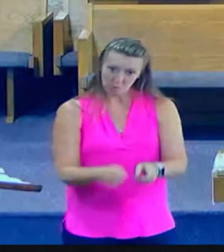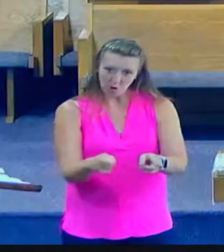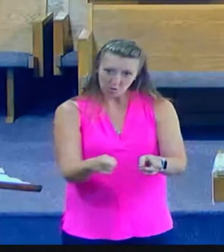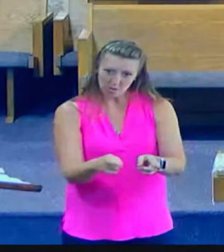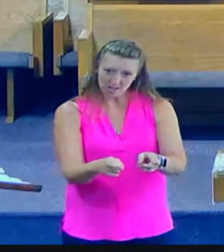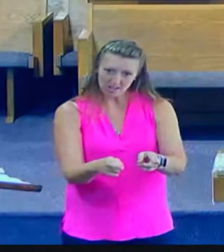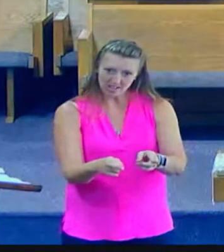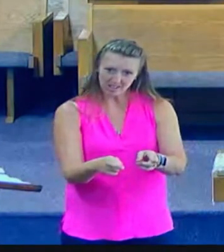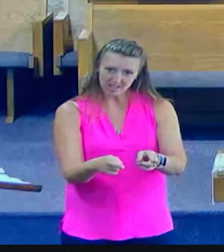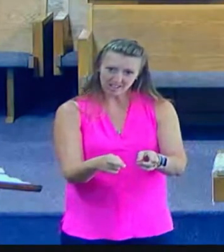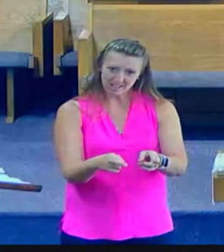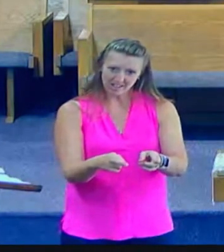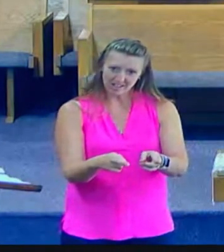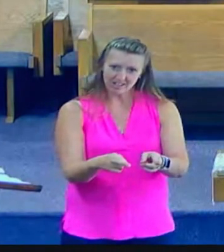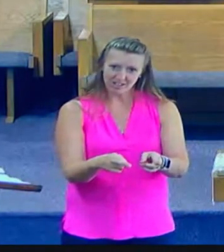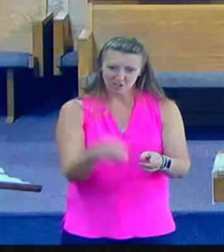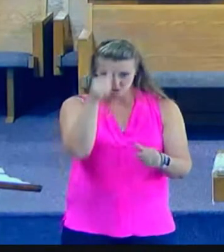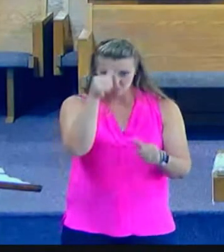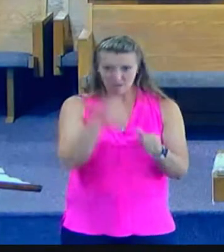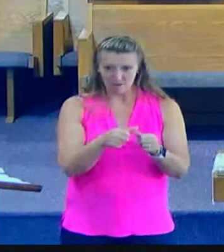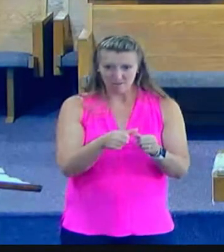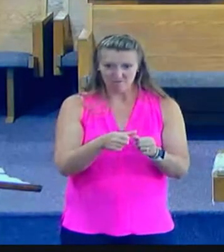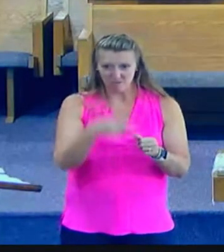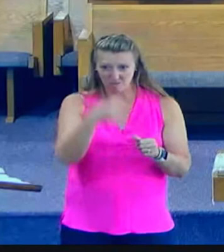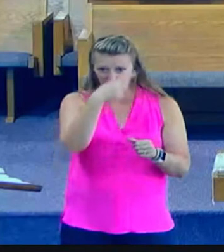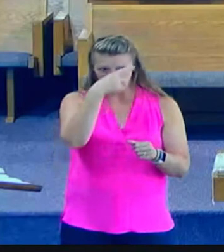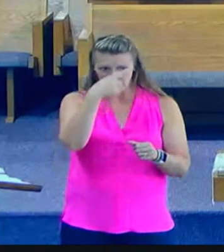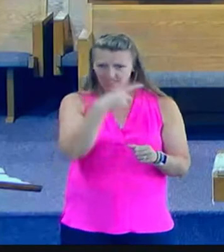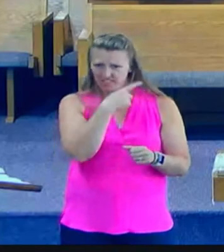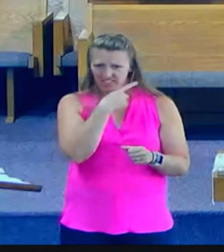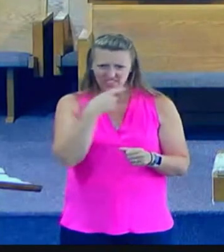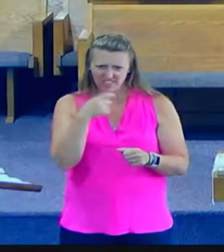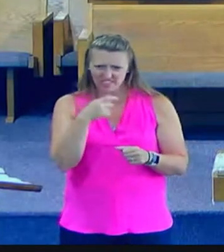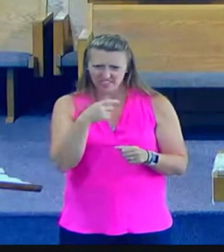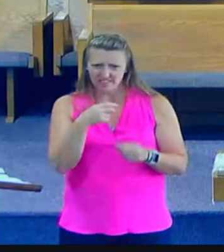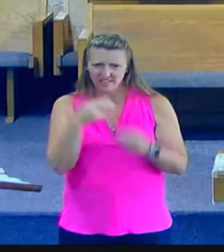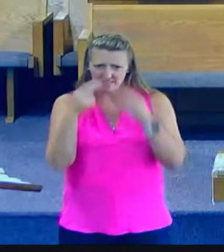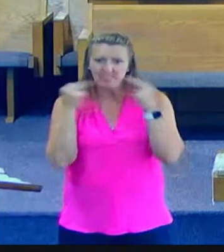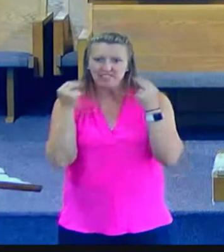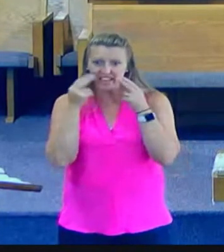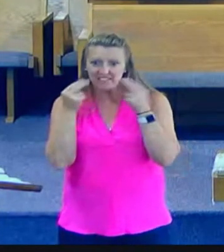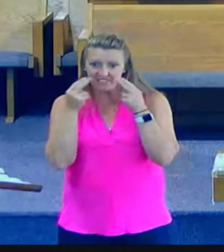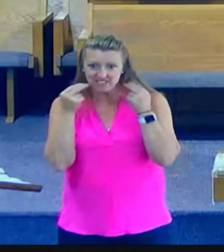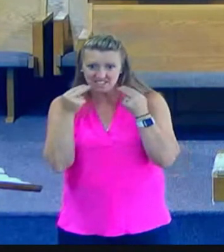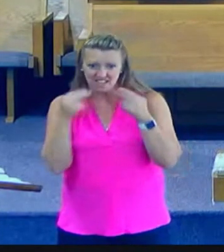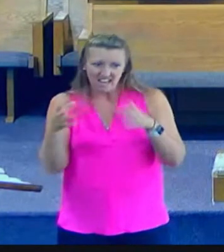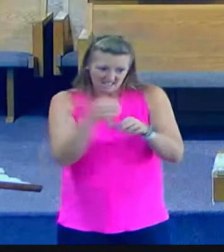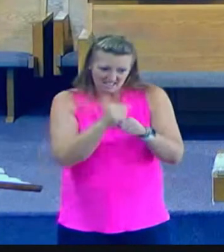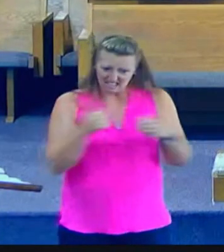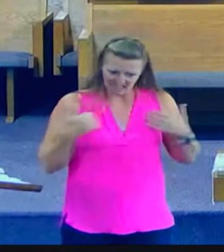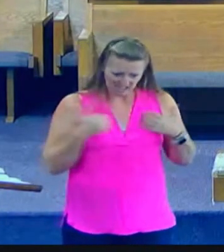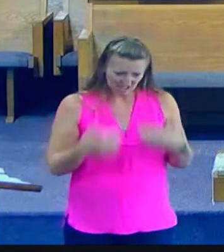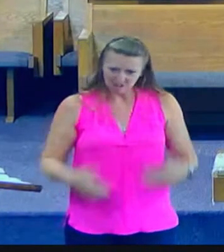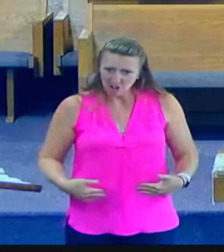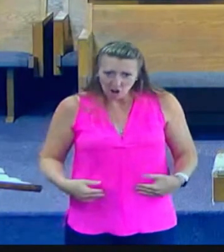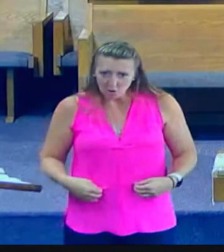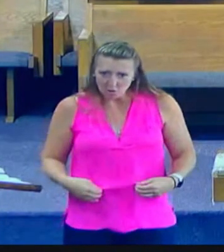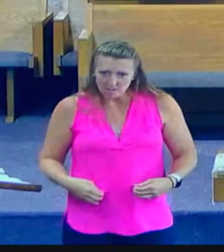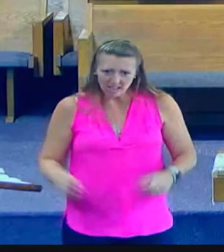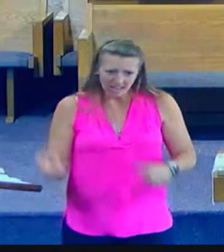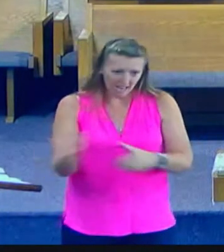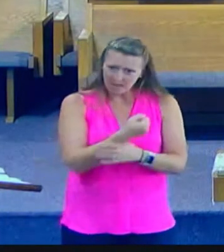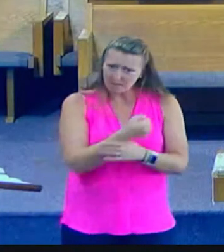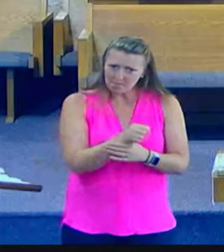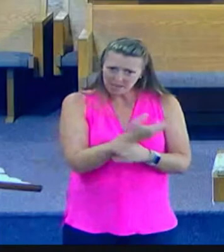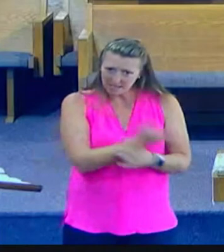innkeeper, let him stay here until he gets well, and if there is more ode, I'll stop back by and